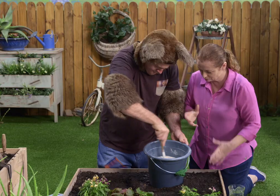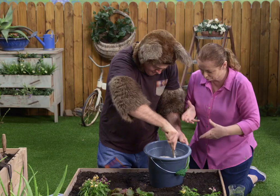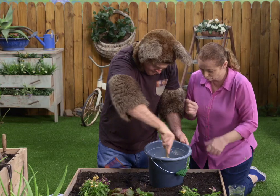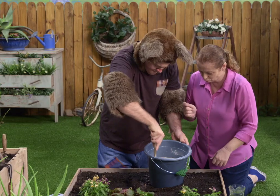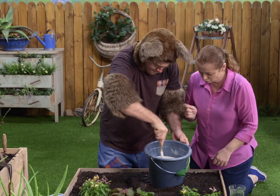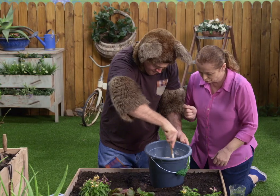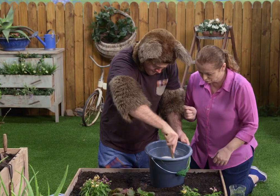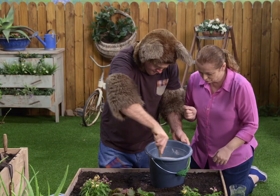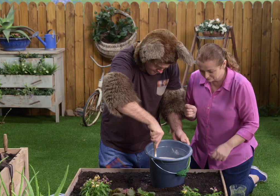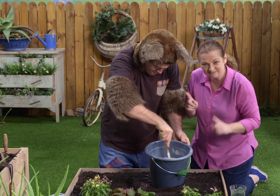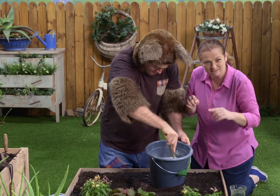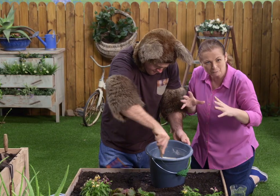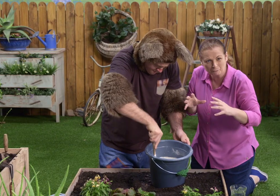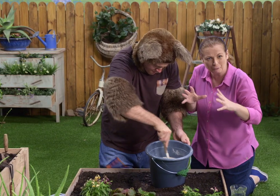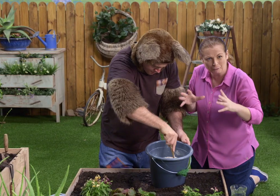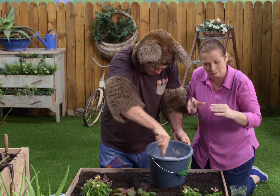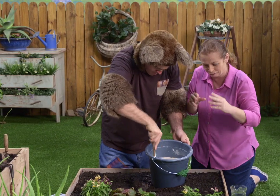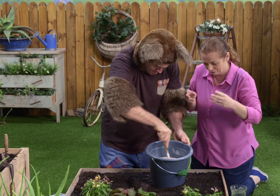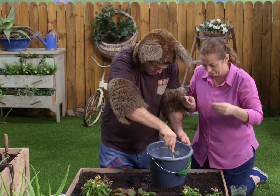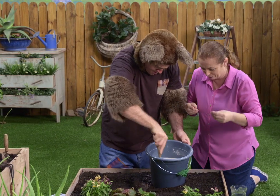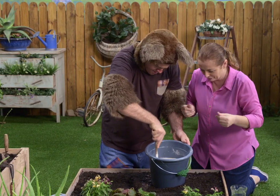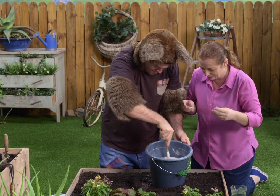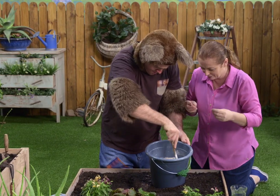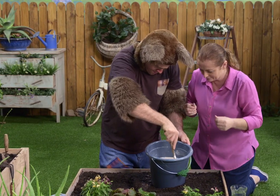Almost ready. It's starting to thicken up.